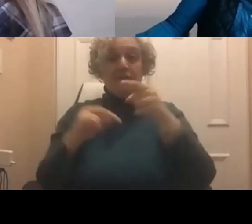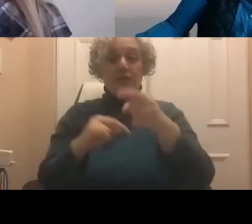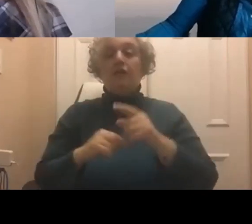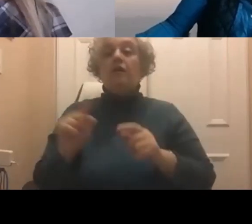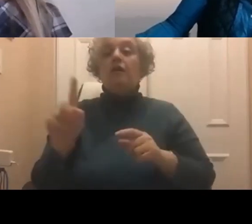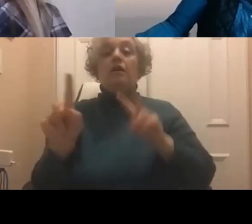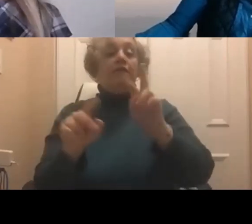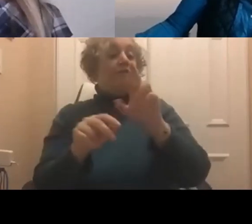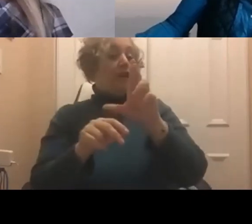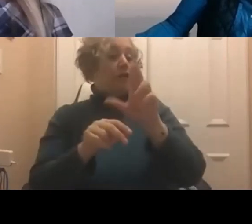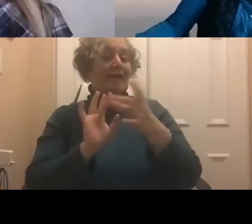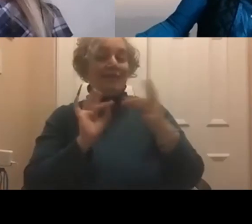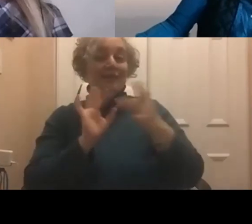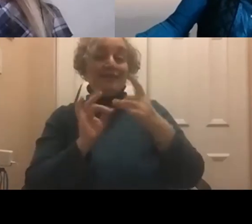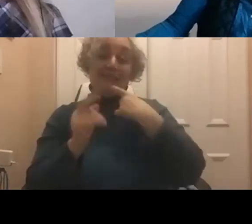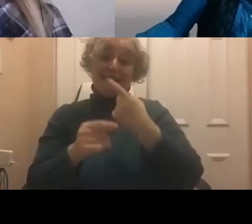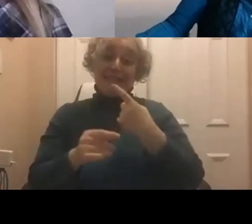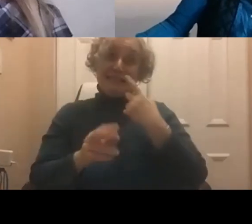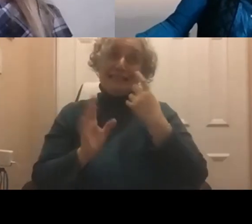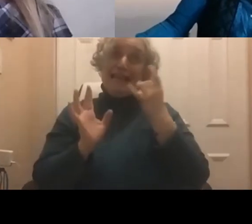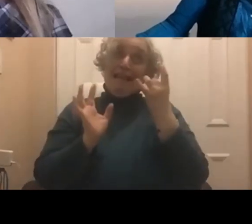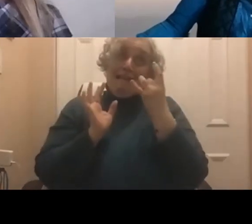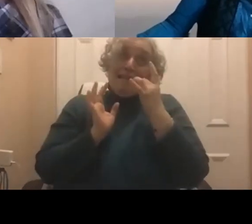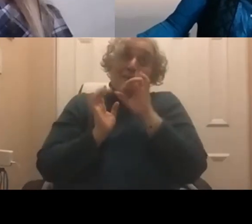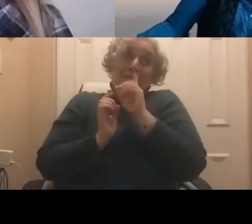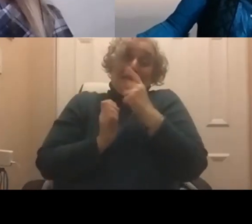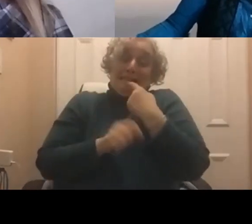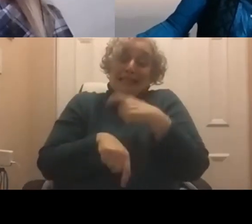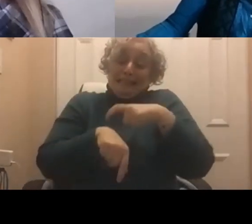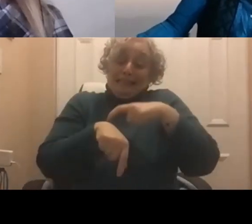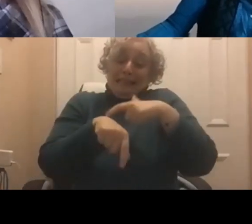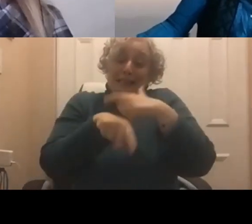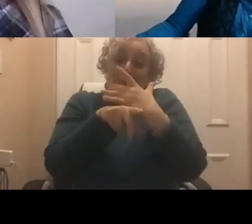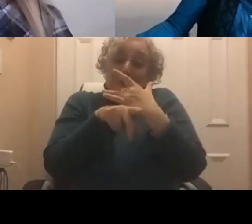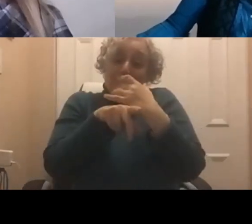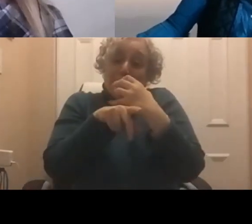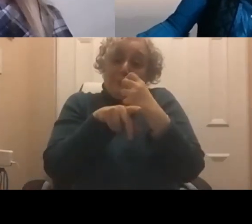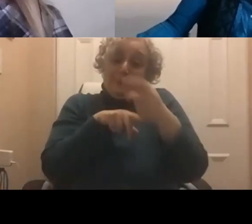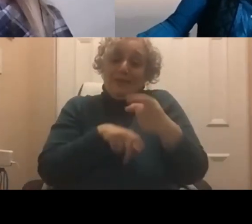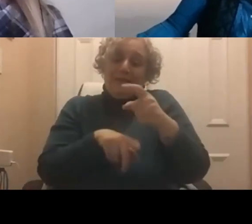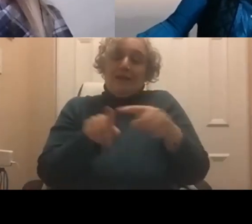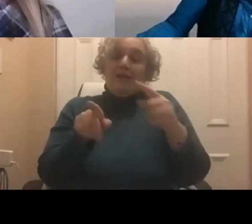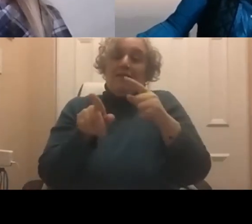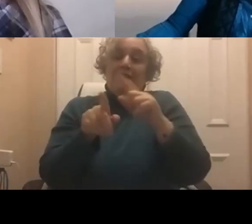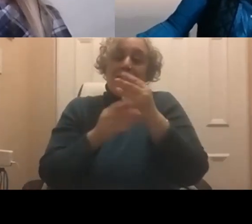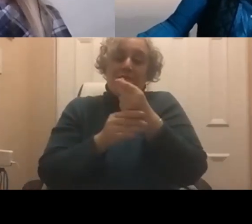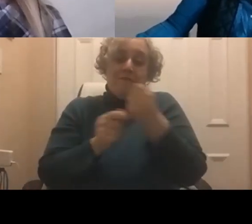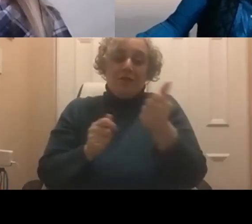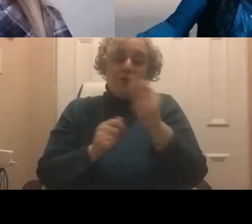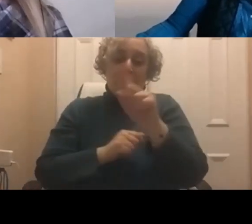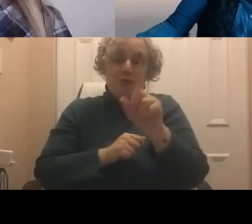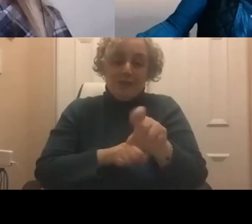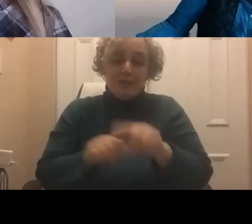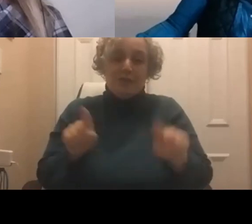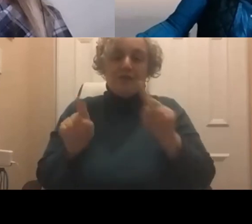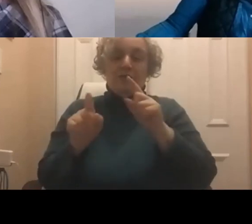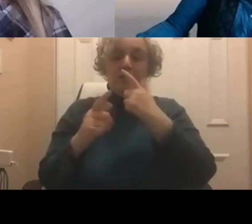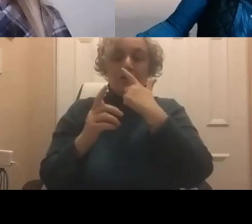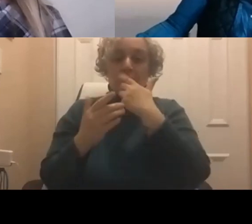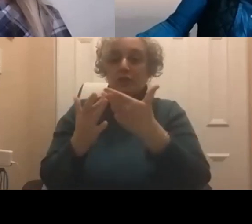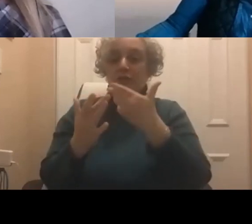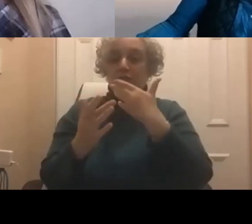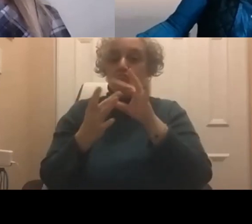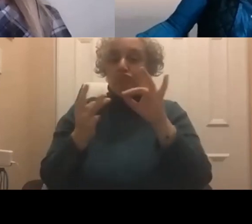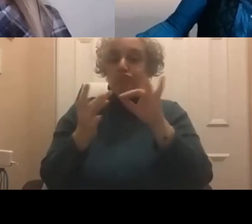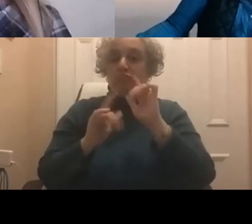Now, I really hate to say this because we have a few more questions in the chat of interest. I saw a really great conversation